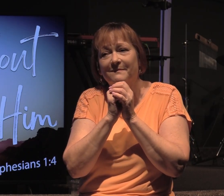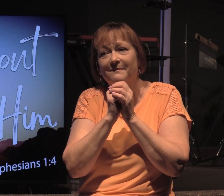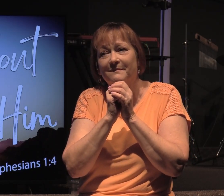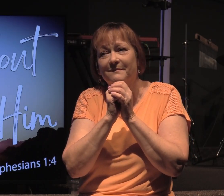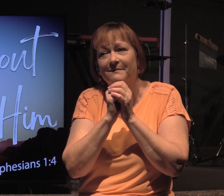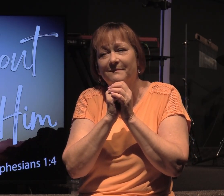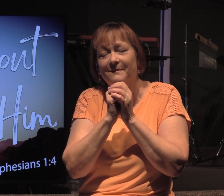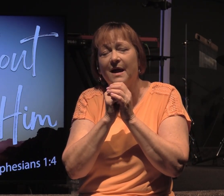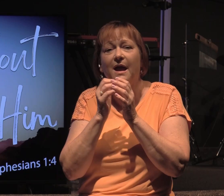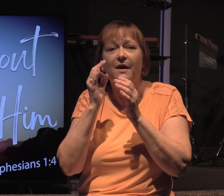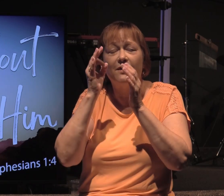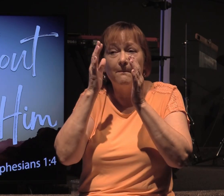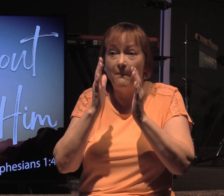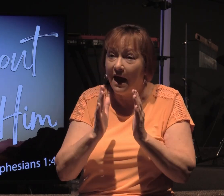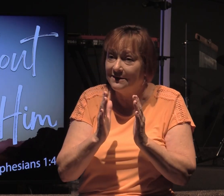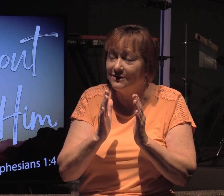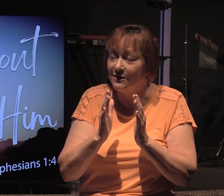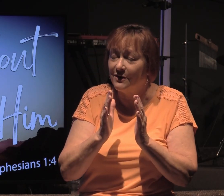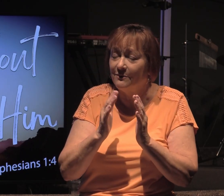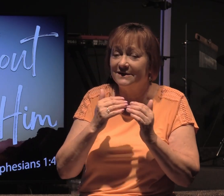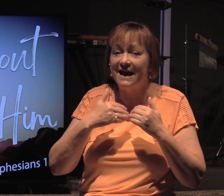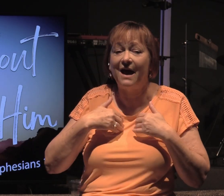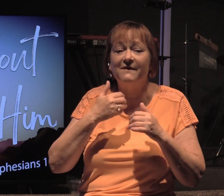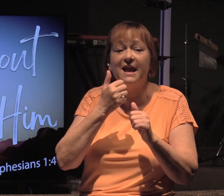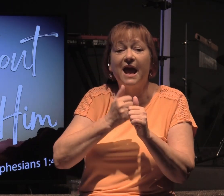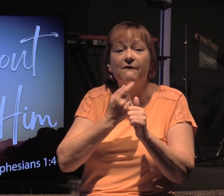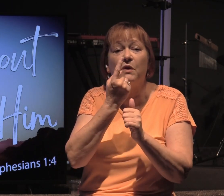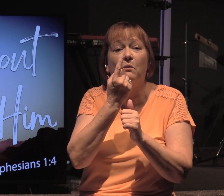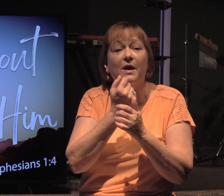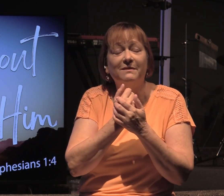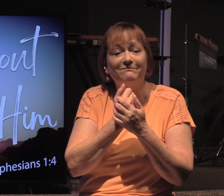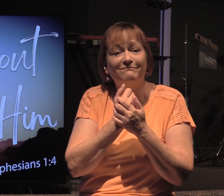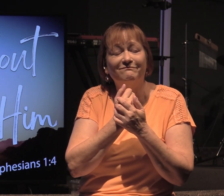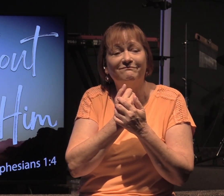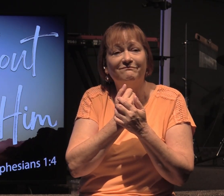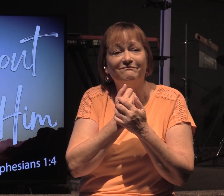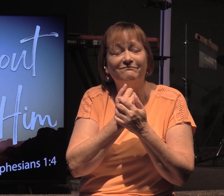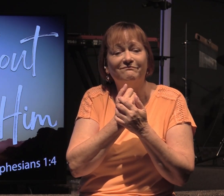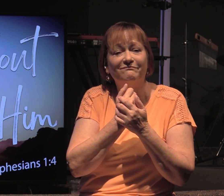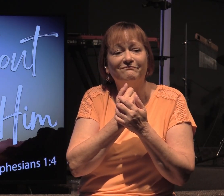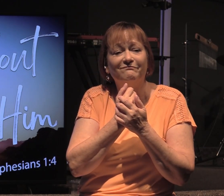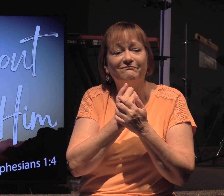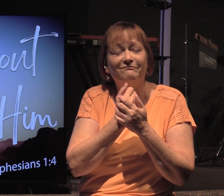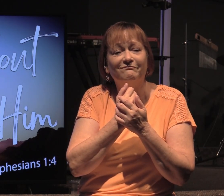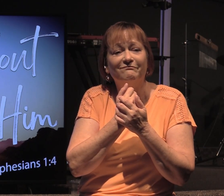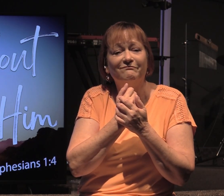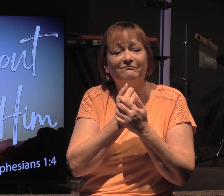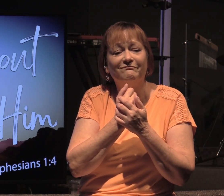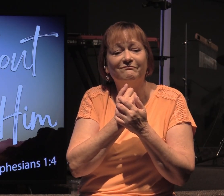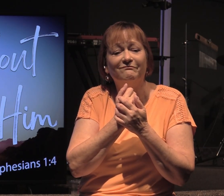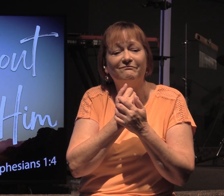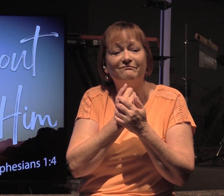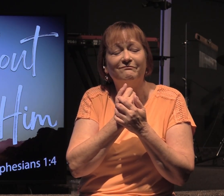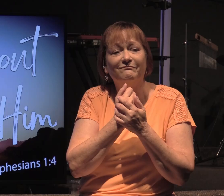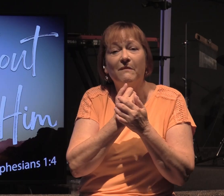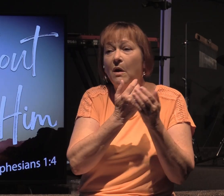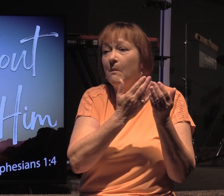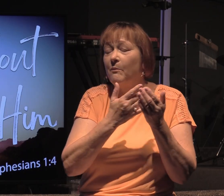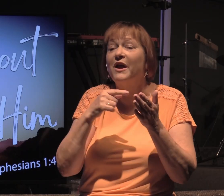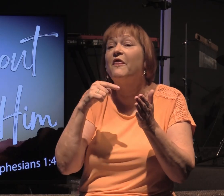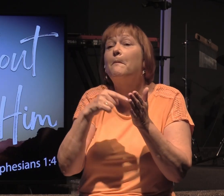and the pastor was having everybody just bring up their bills,